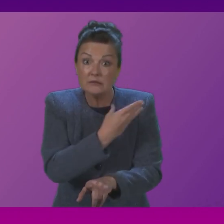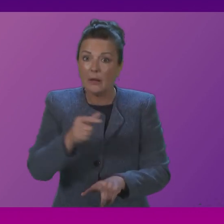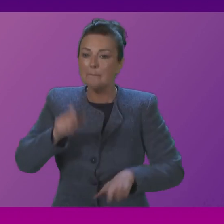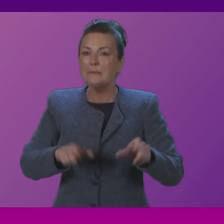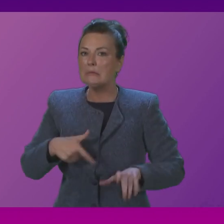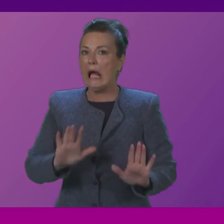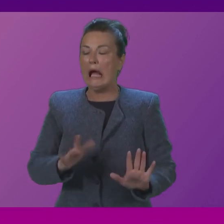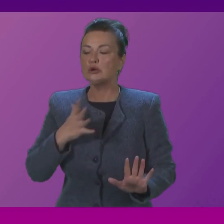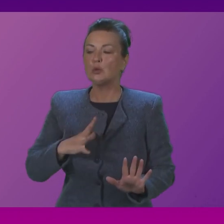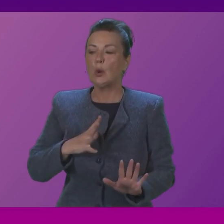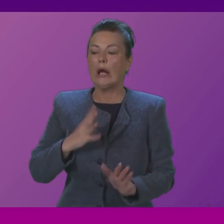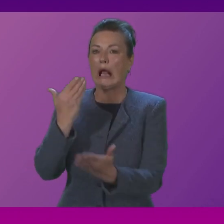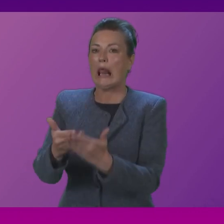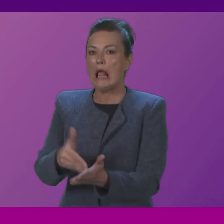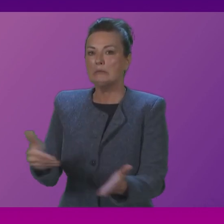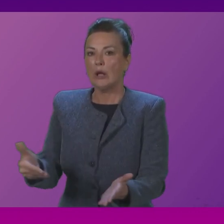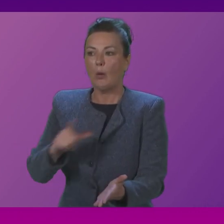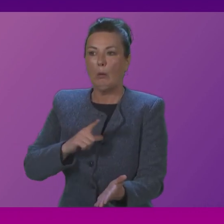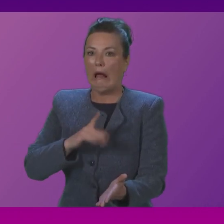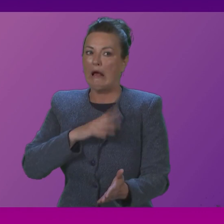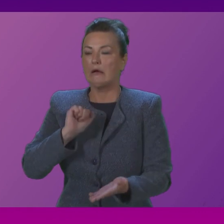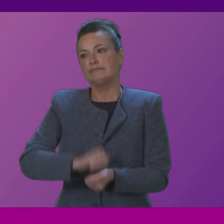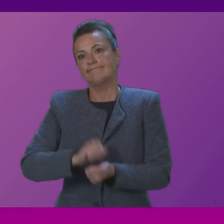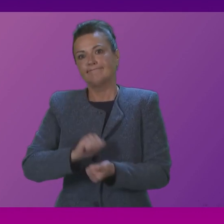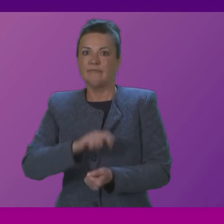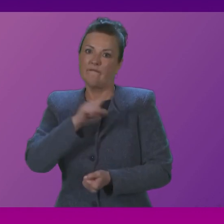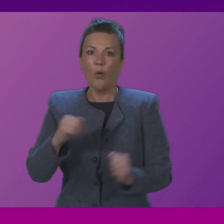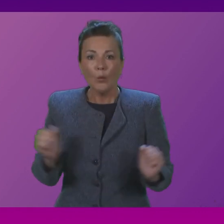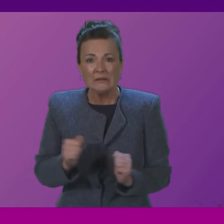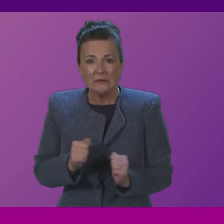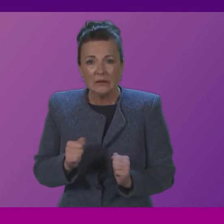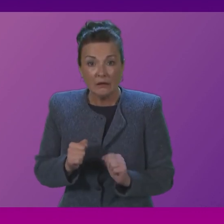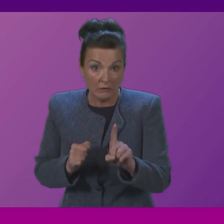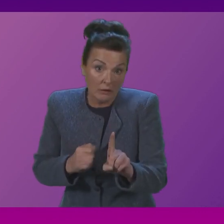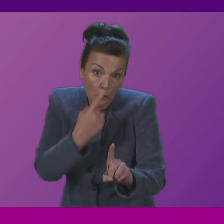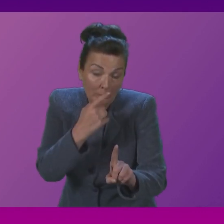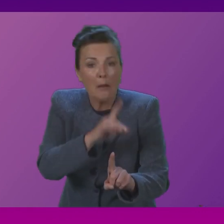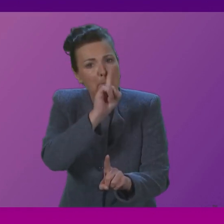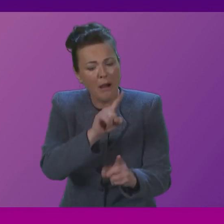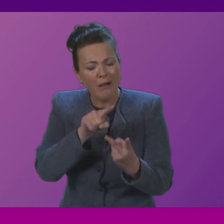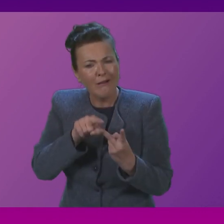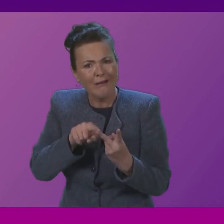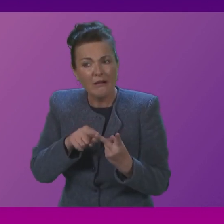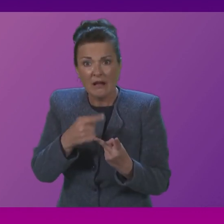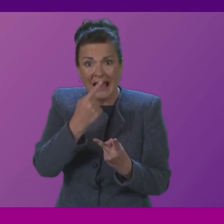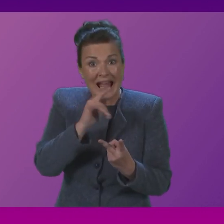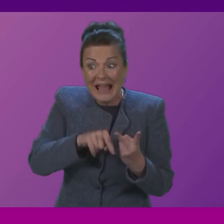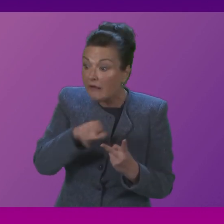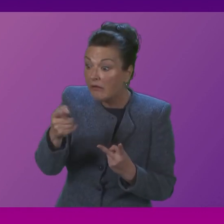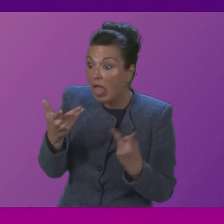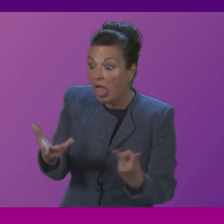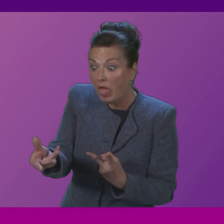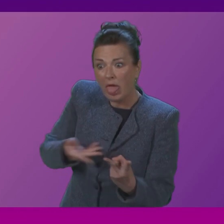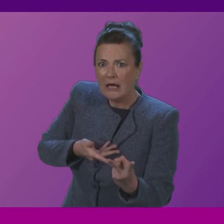colder, but it would be deeply worrying for people to be going without because of delays in the system or for other reasons beyond their control.